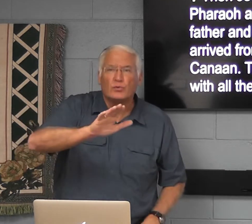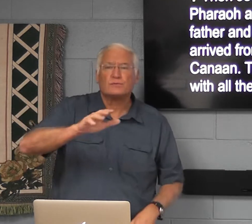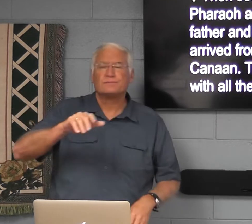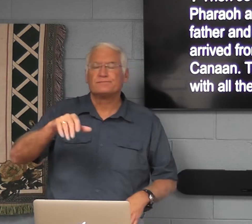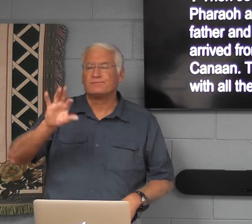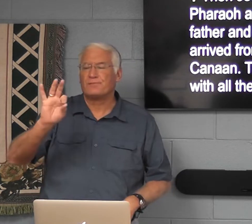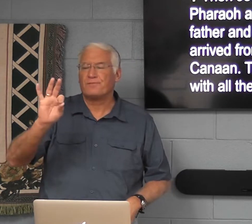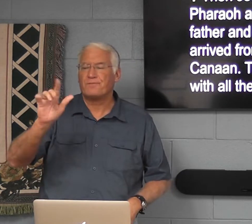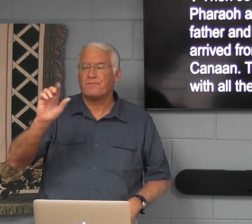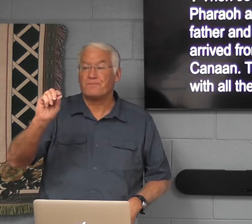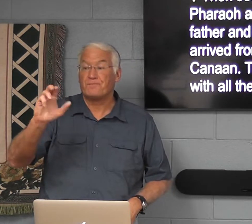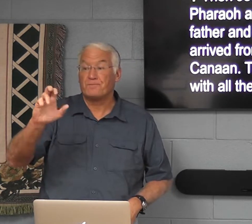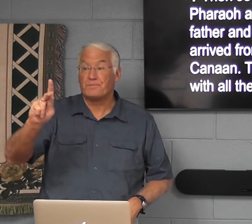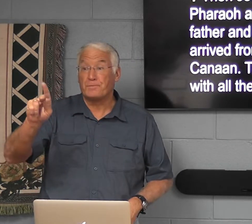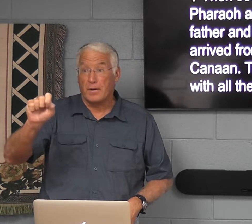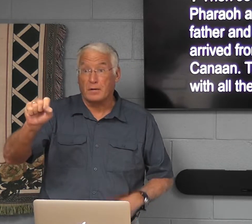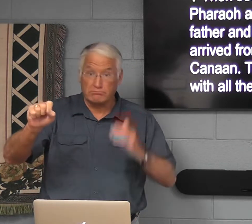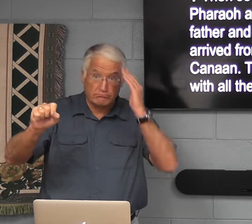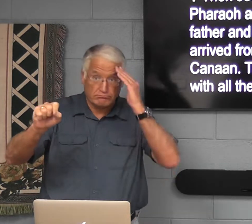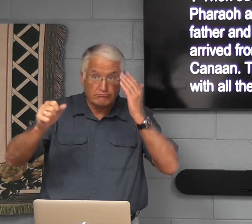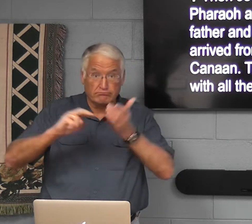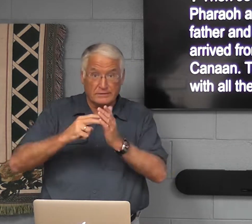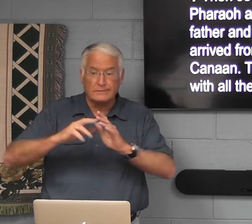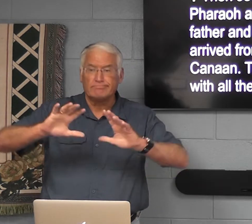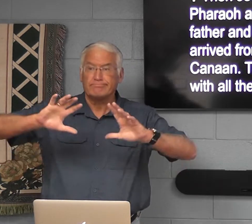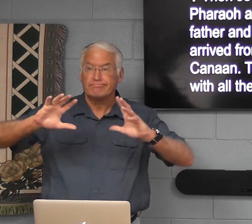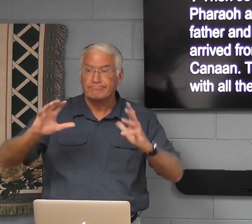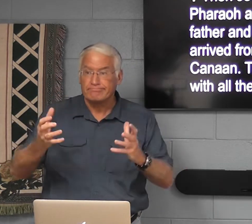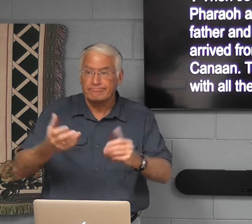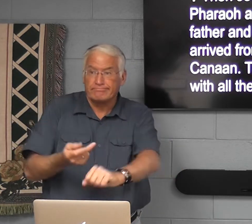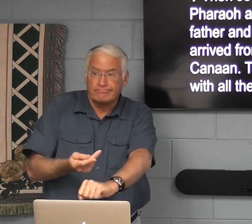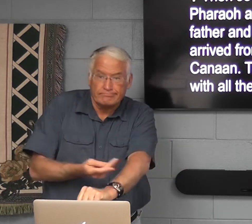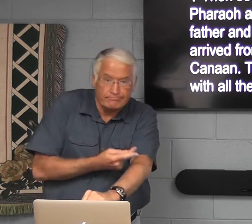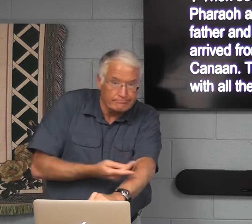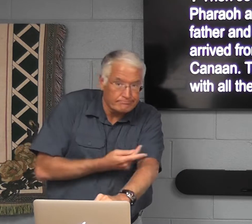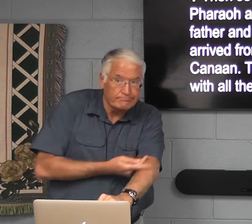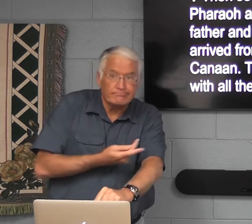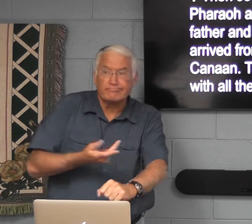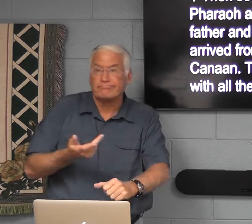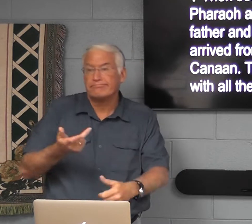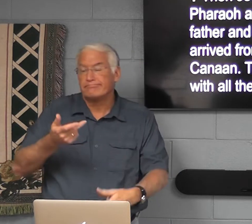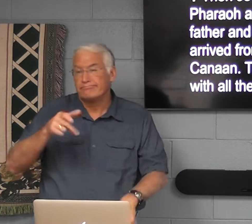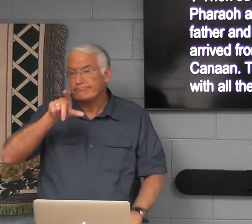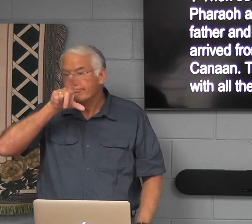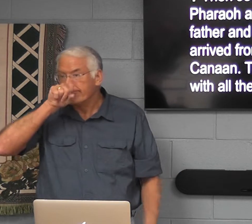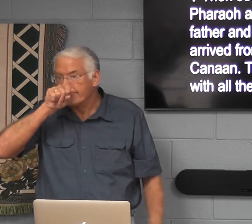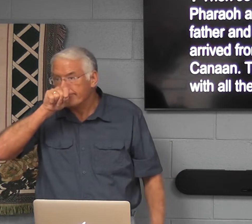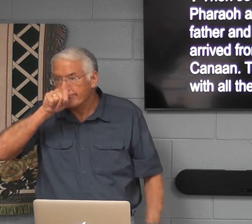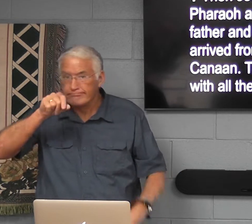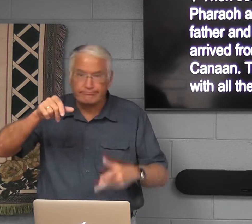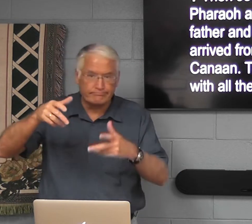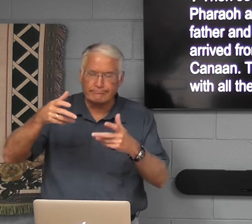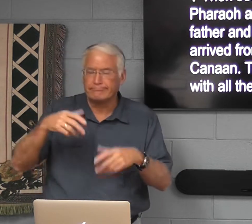flocks, and that means like sheep, chickens,